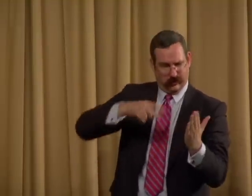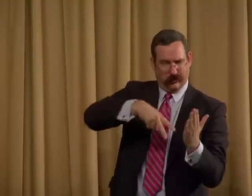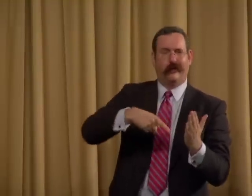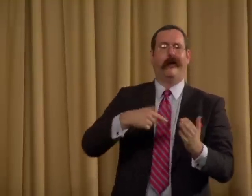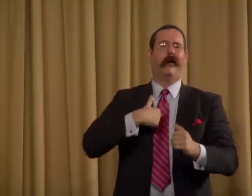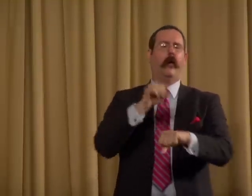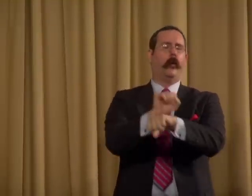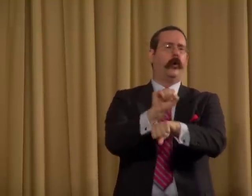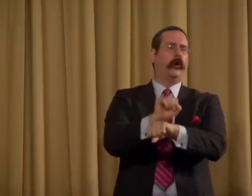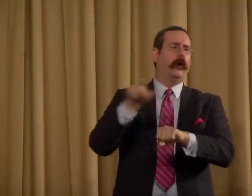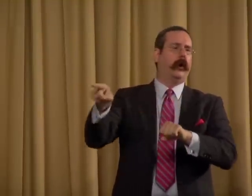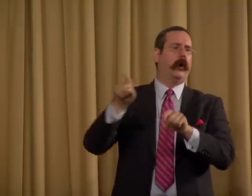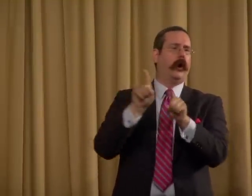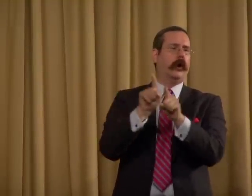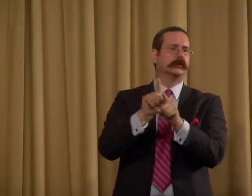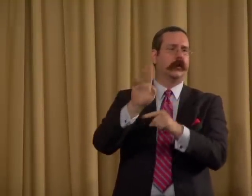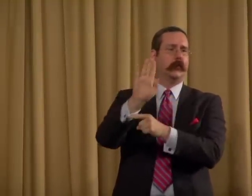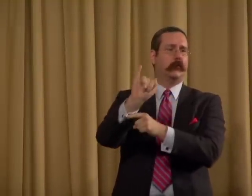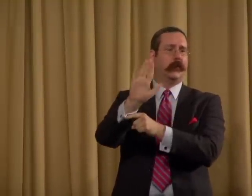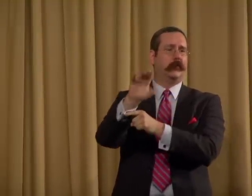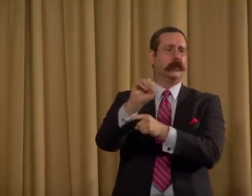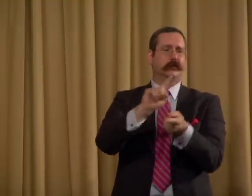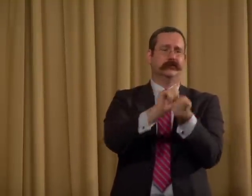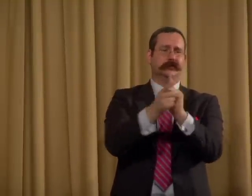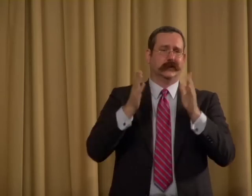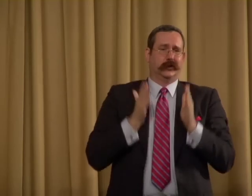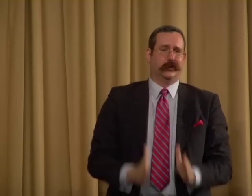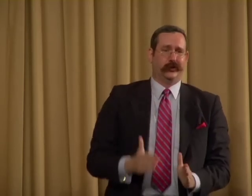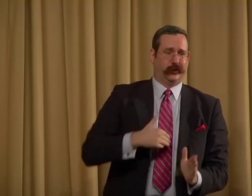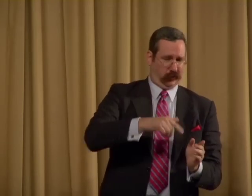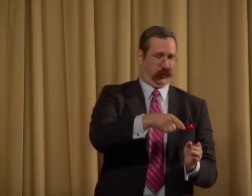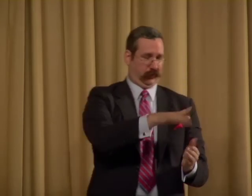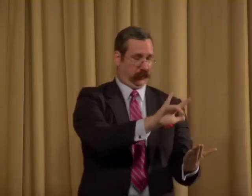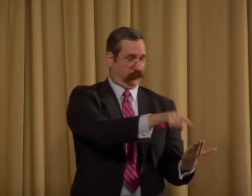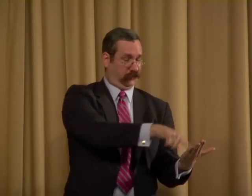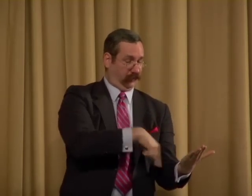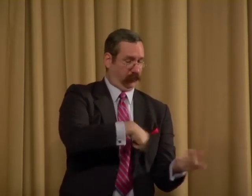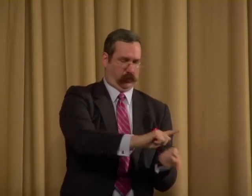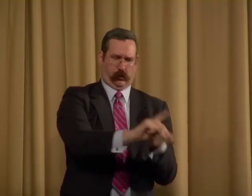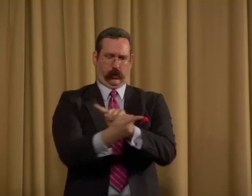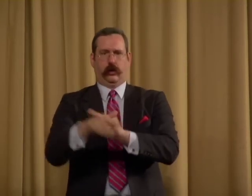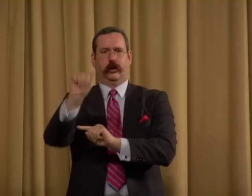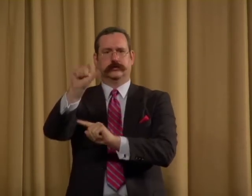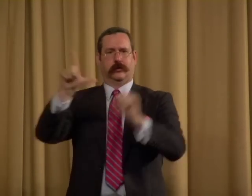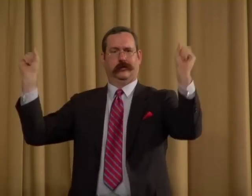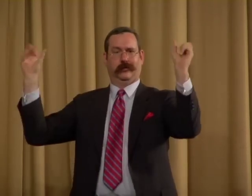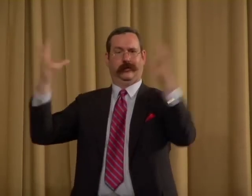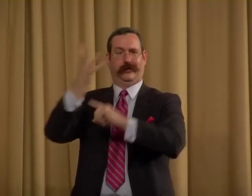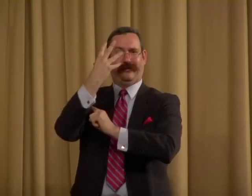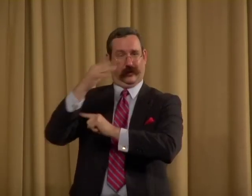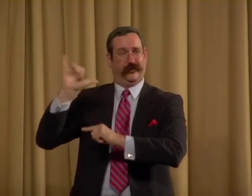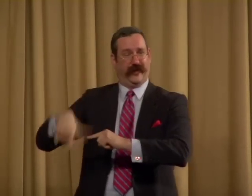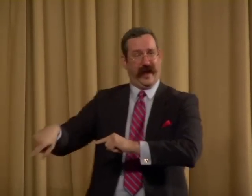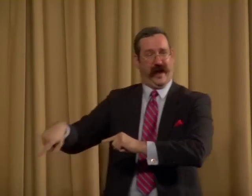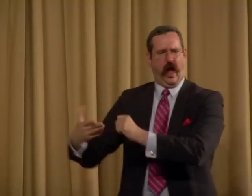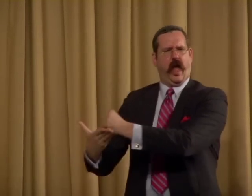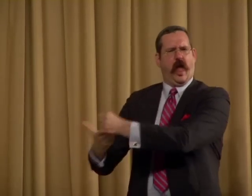and I have worked as a Bible translator into American Sign